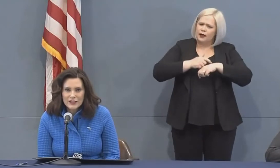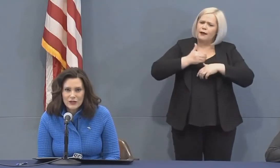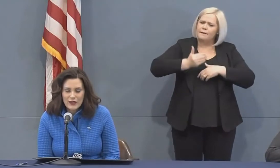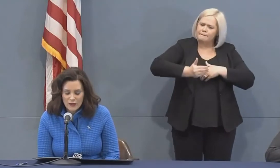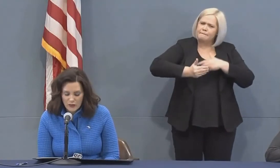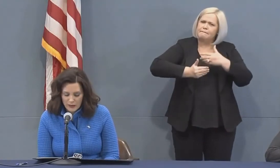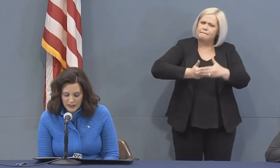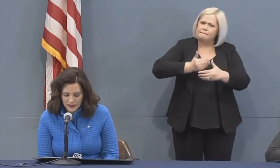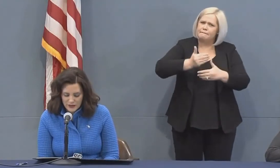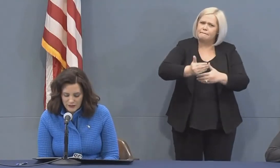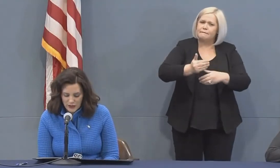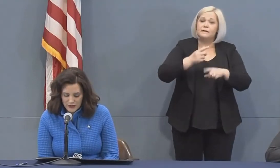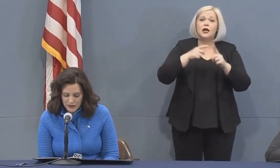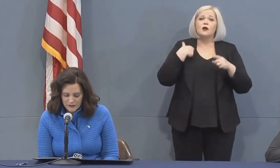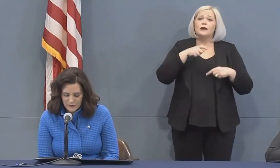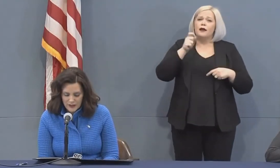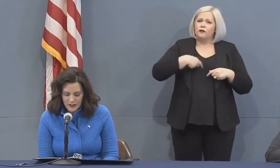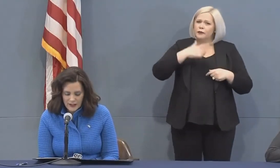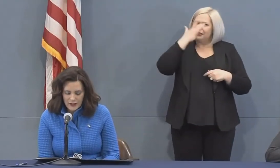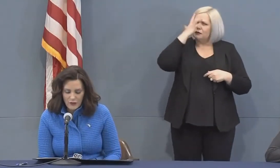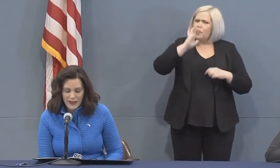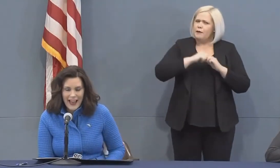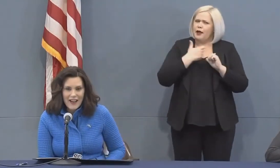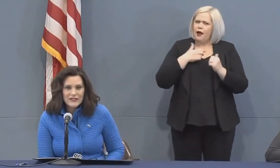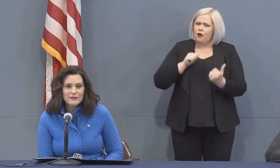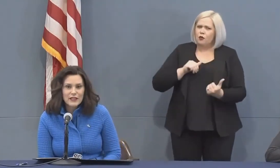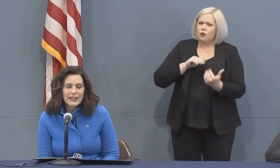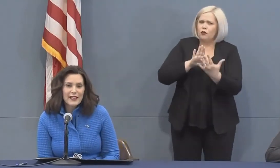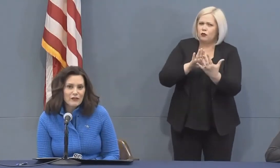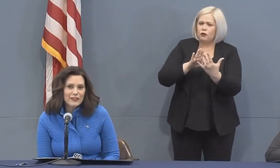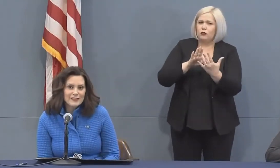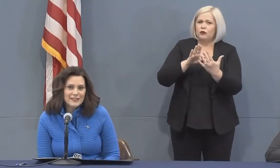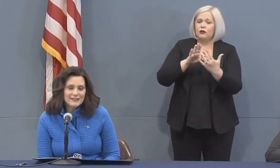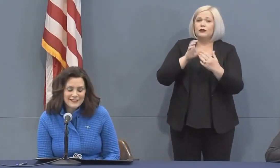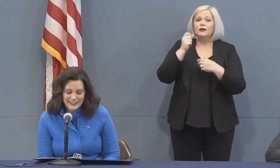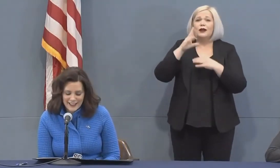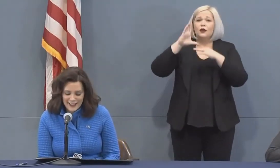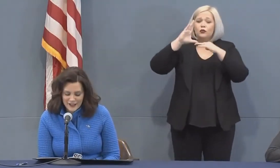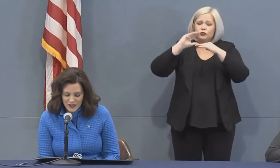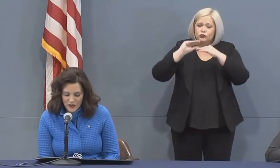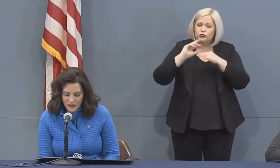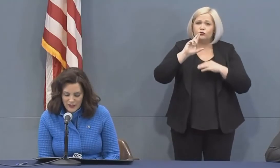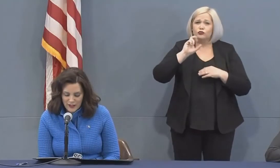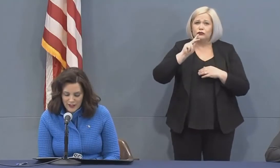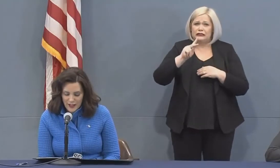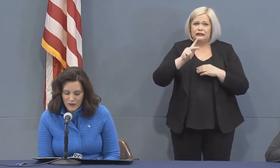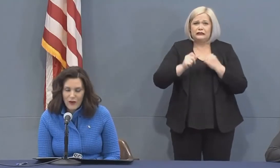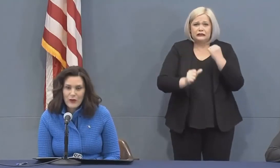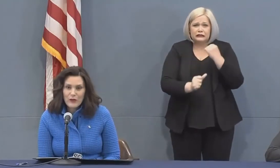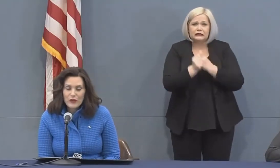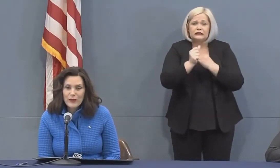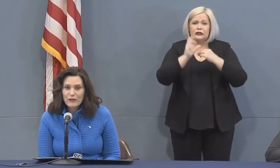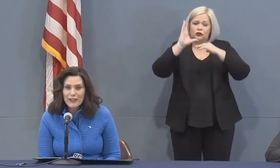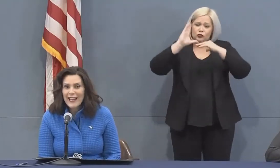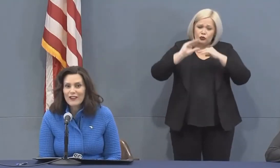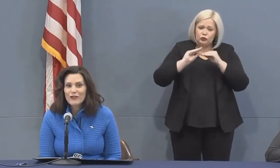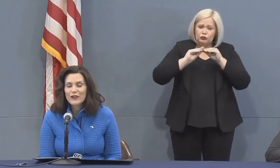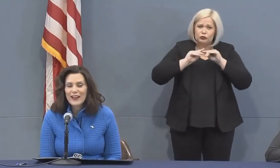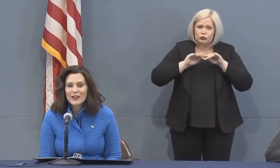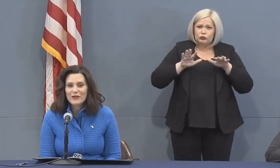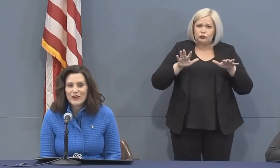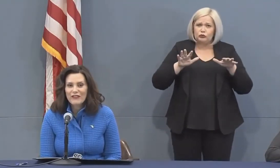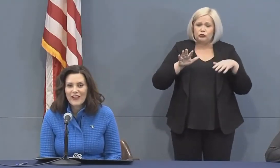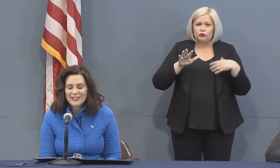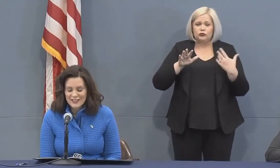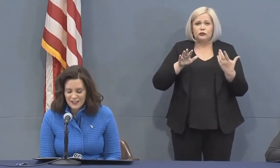what we need to do when everyone plays their part. We have to mitigate risk, and so while we will be reunited